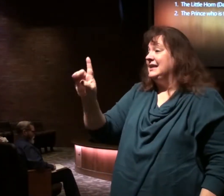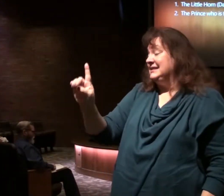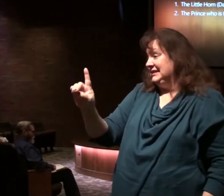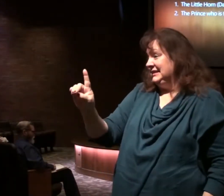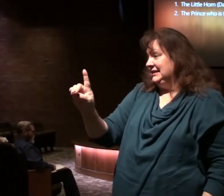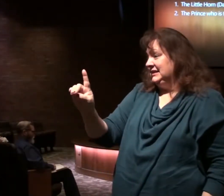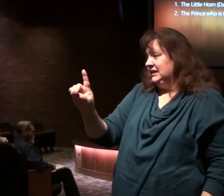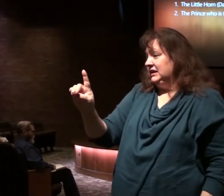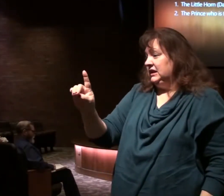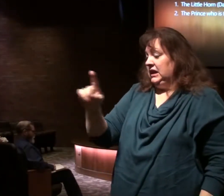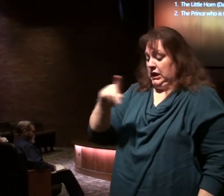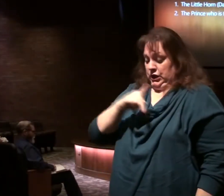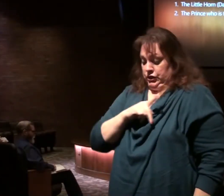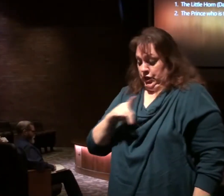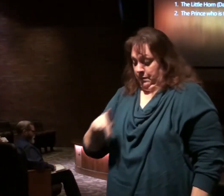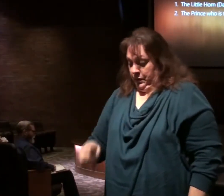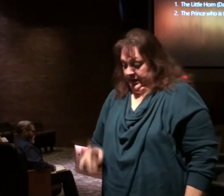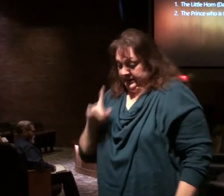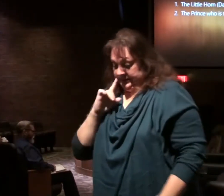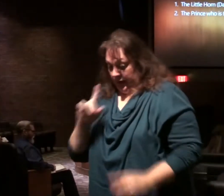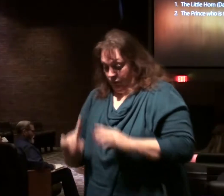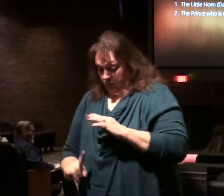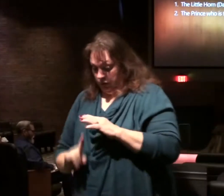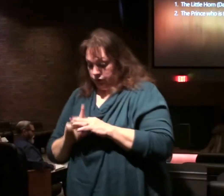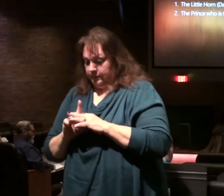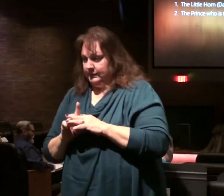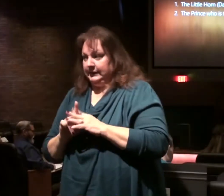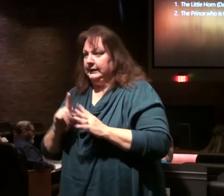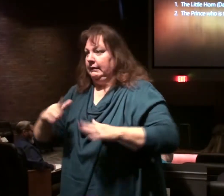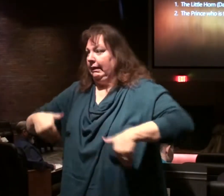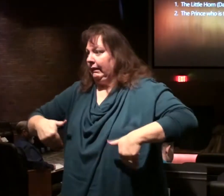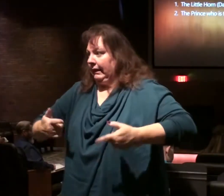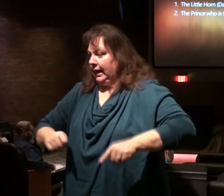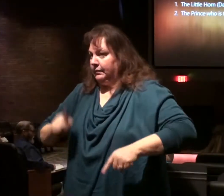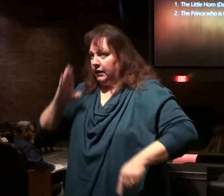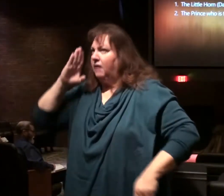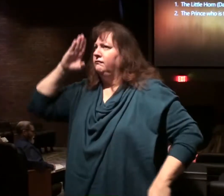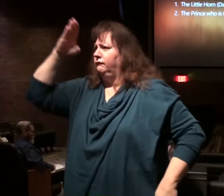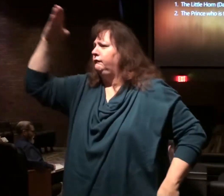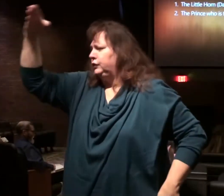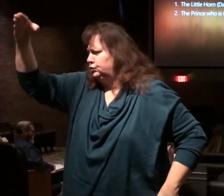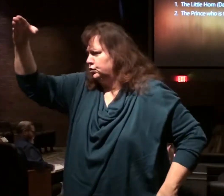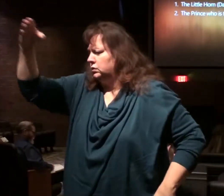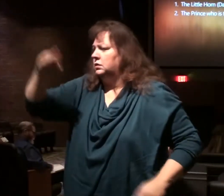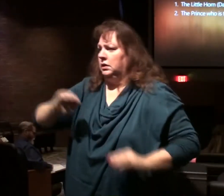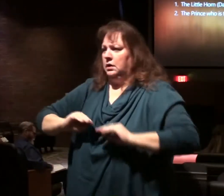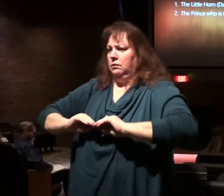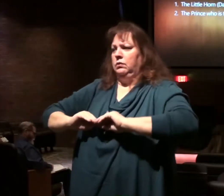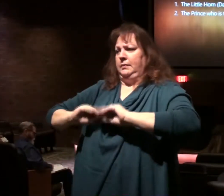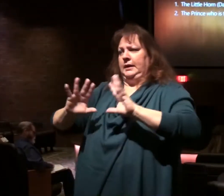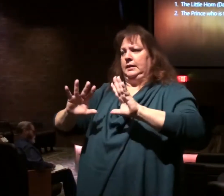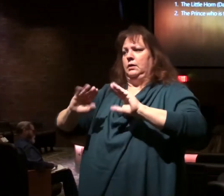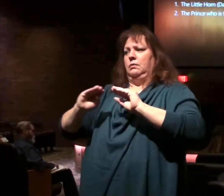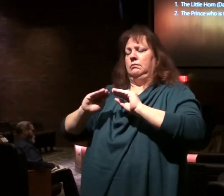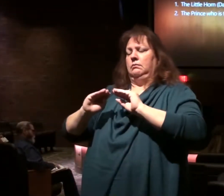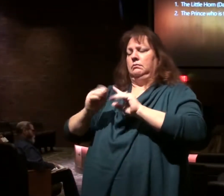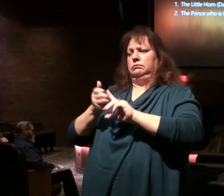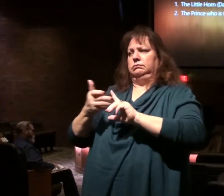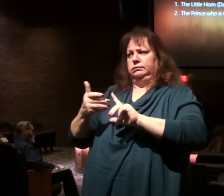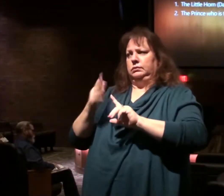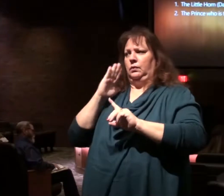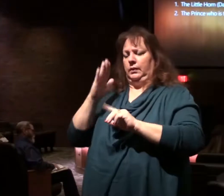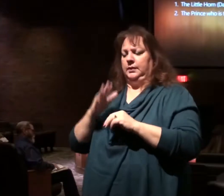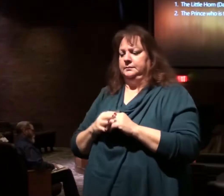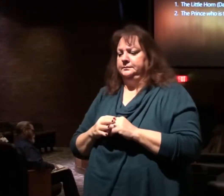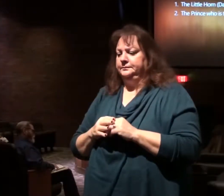The Prince who is to come is yet future. That will become more clear as we progress here in a